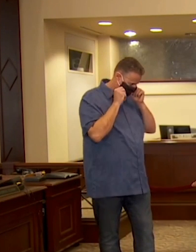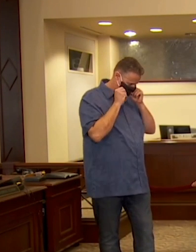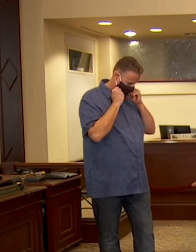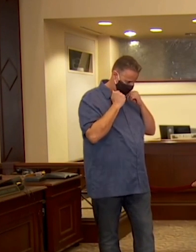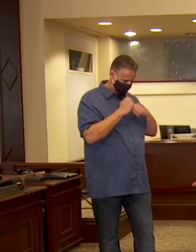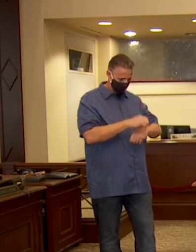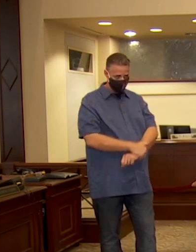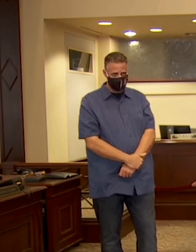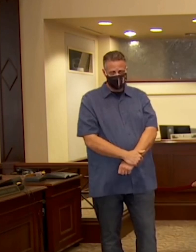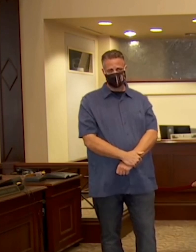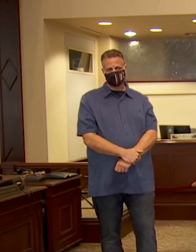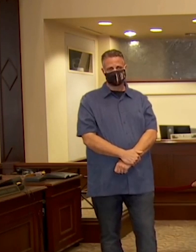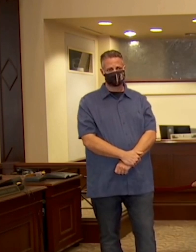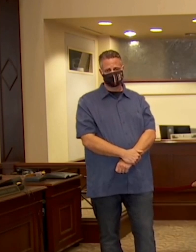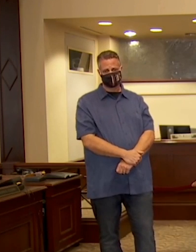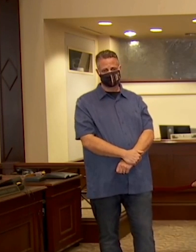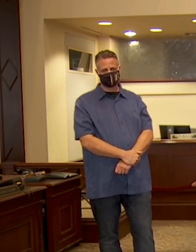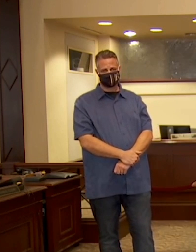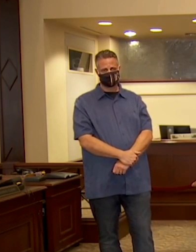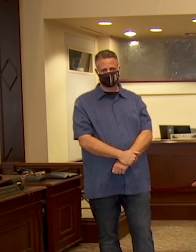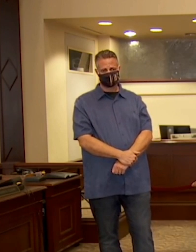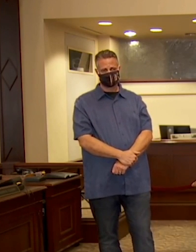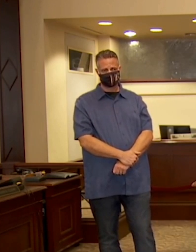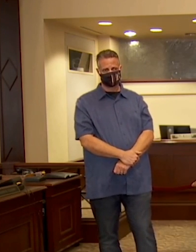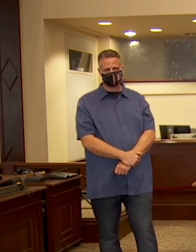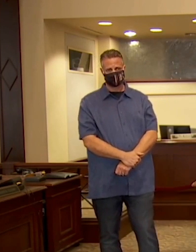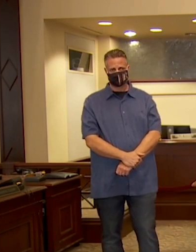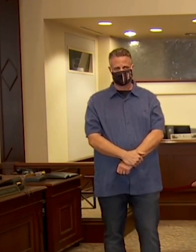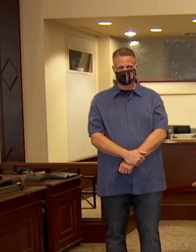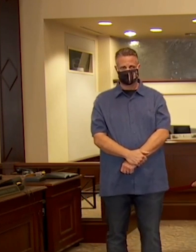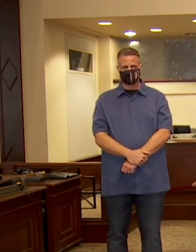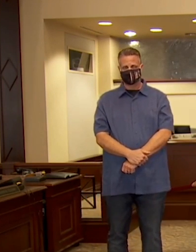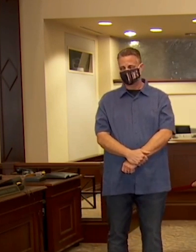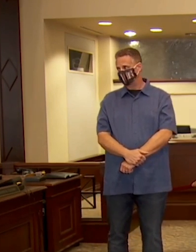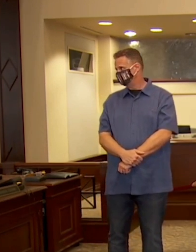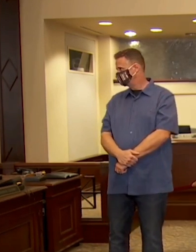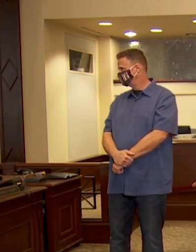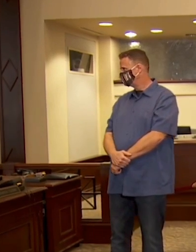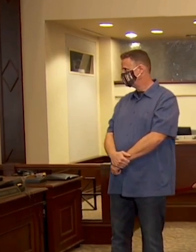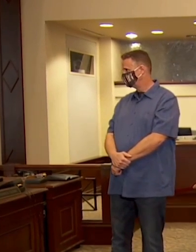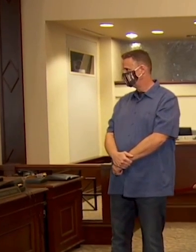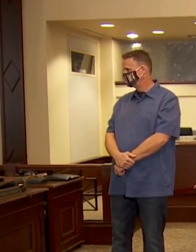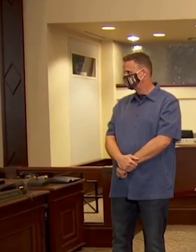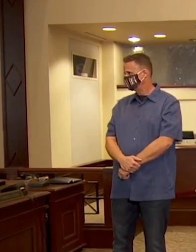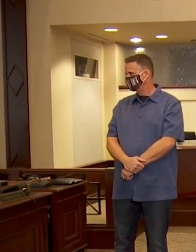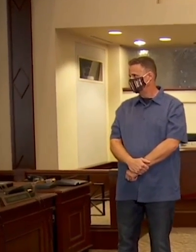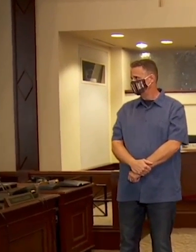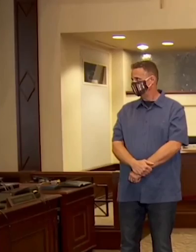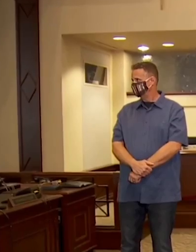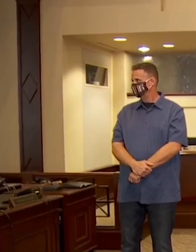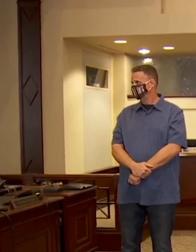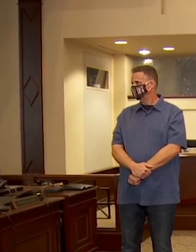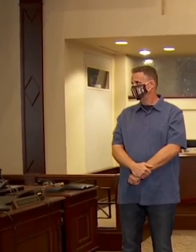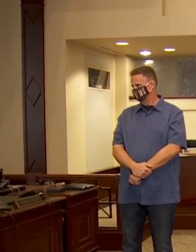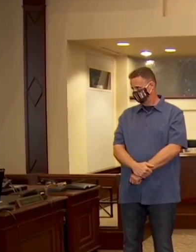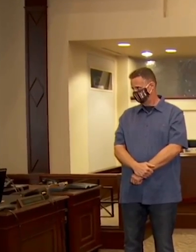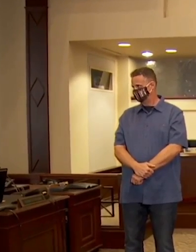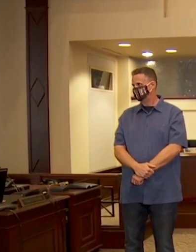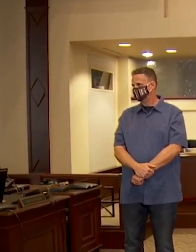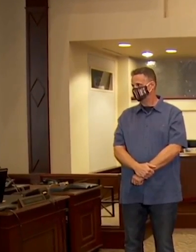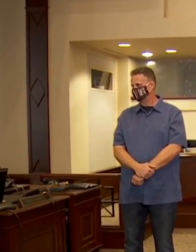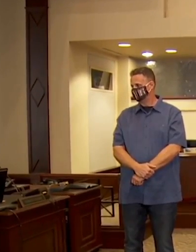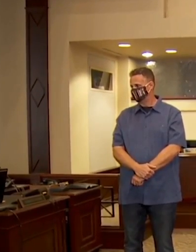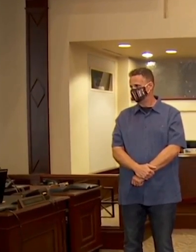folks like me, which is just really sad. So what we're watching right now is the Democrats slowly realizing that they've screwed themselves